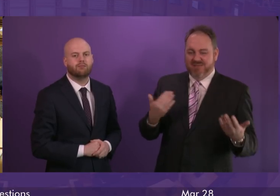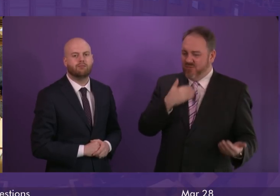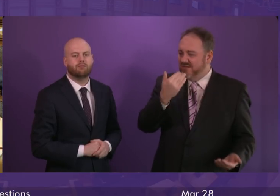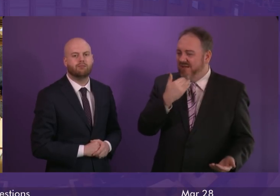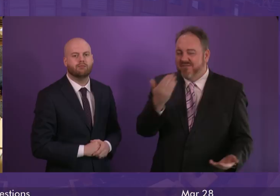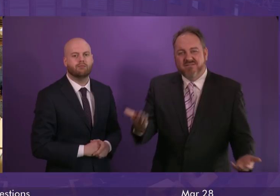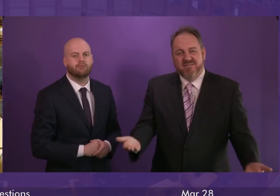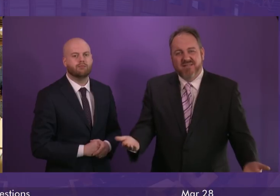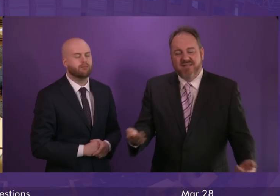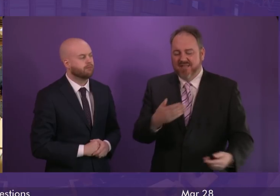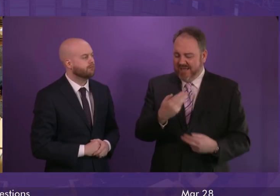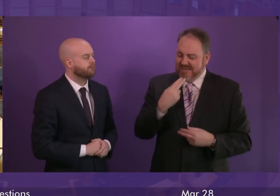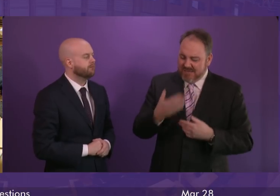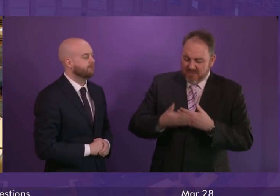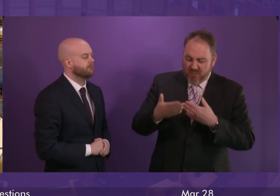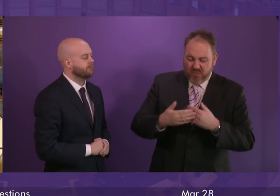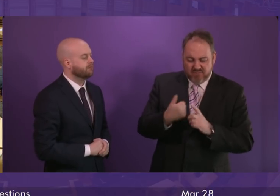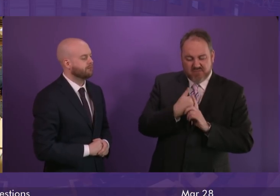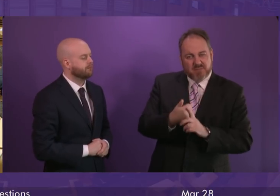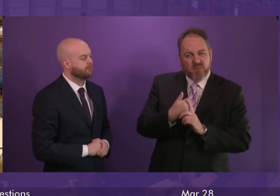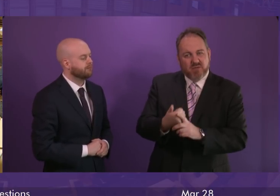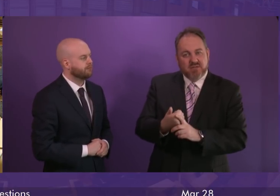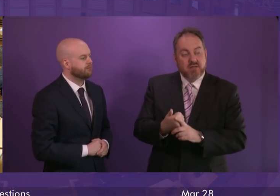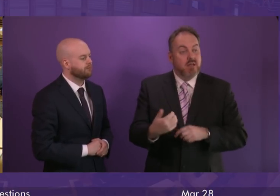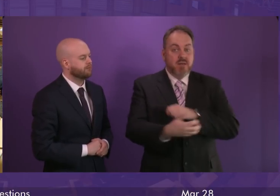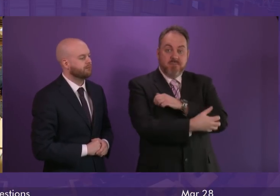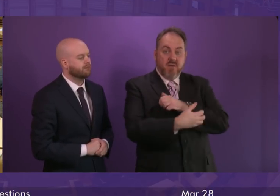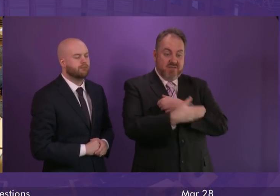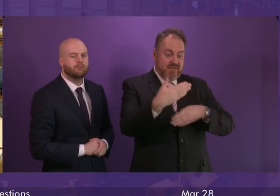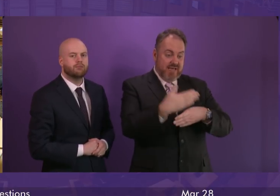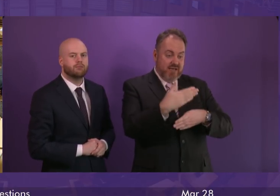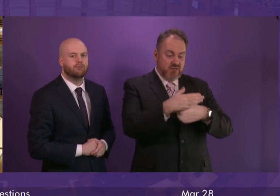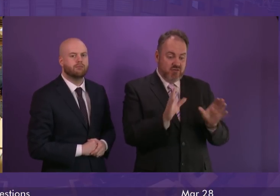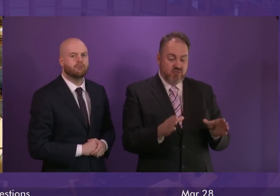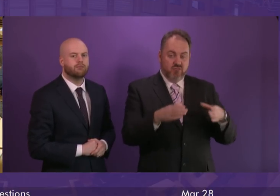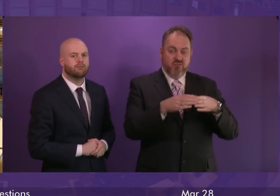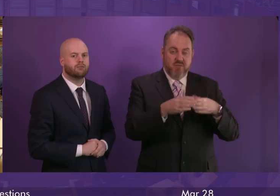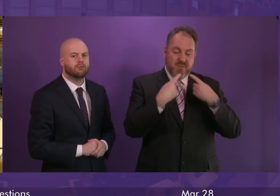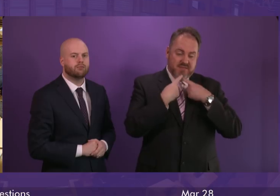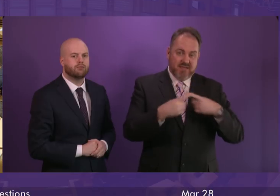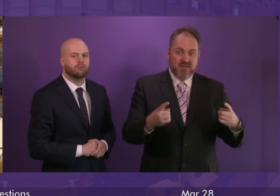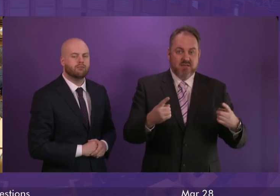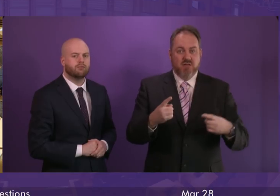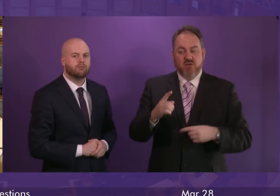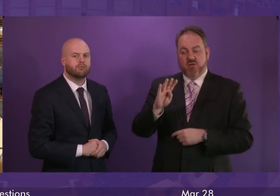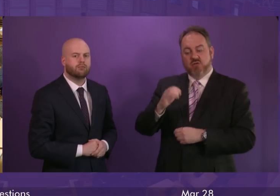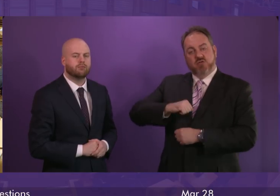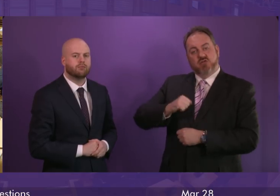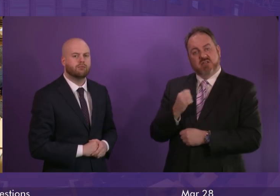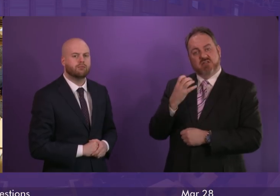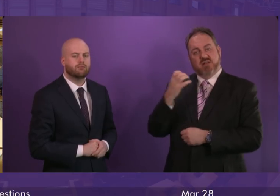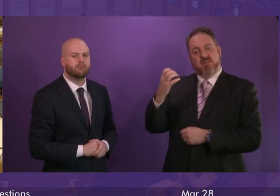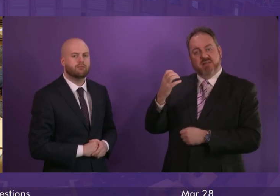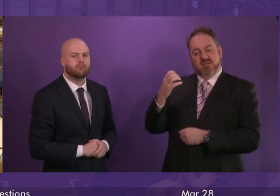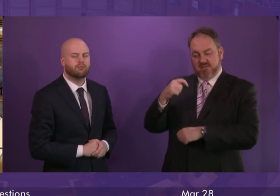or that the Child Poverty Action Group says that and I quote them the Scottish Government's timetable for a new